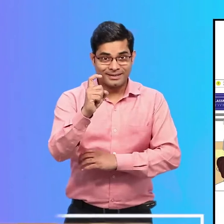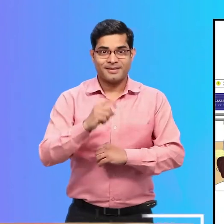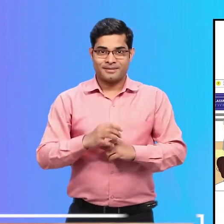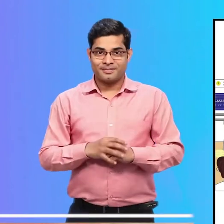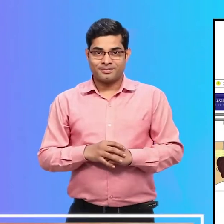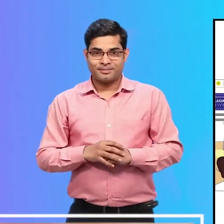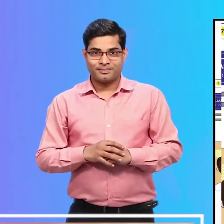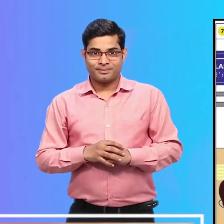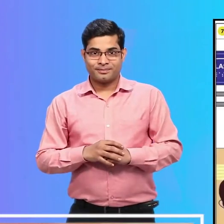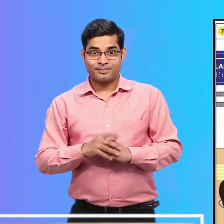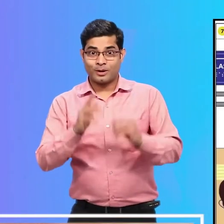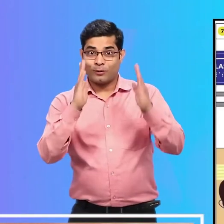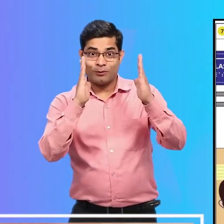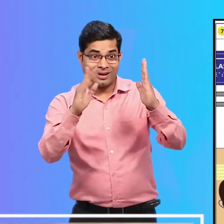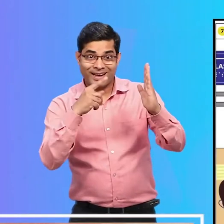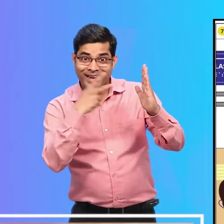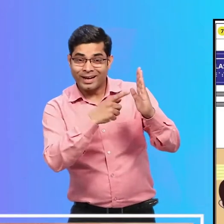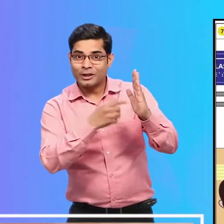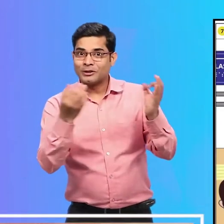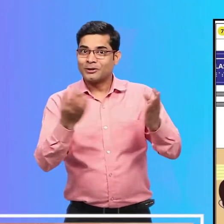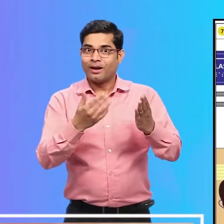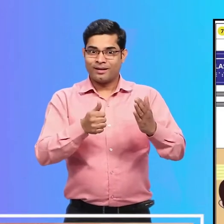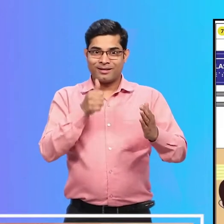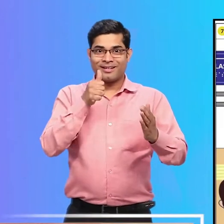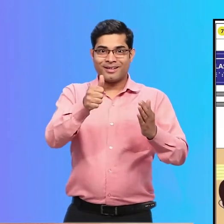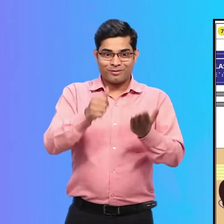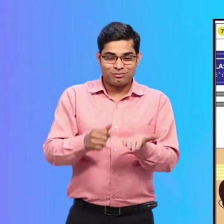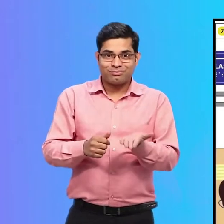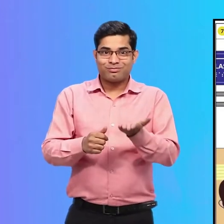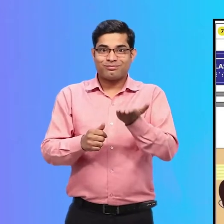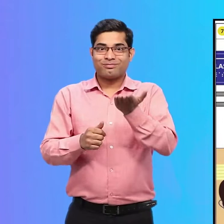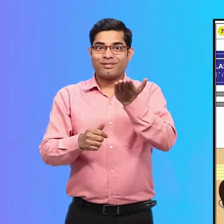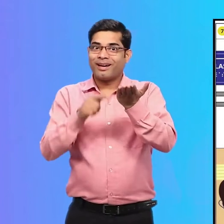A new frame starts with the lift door opening